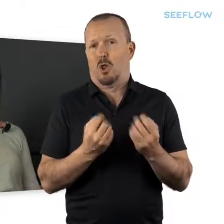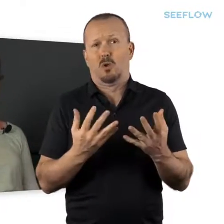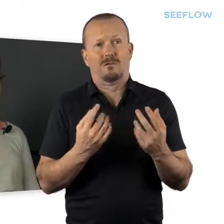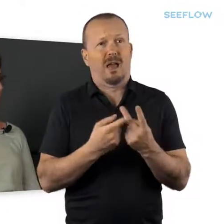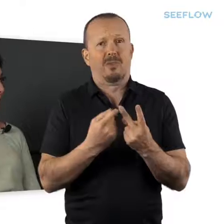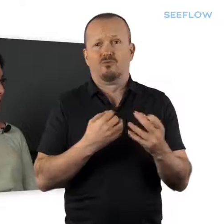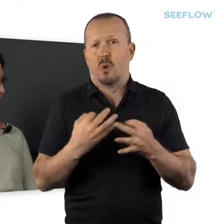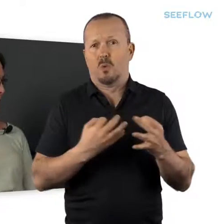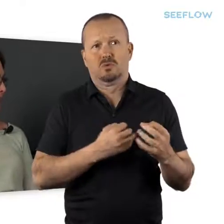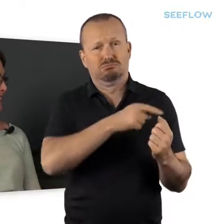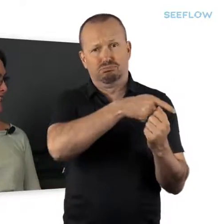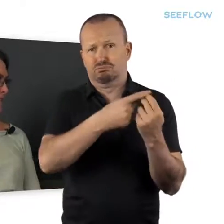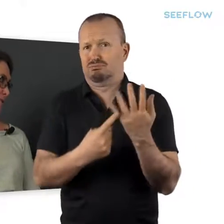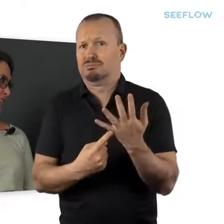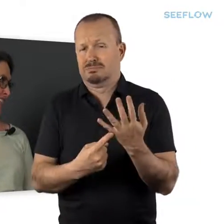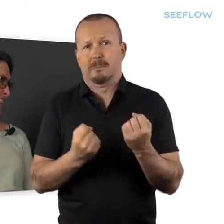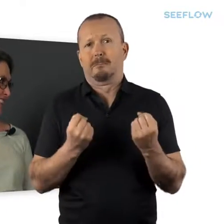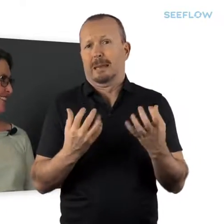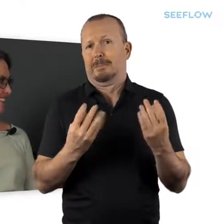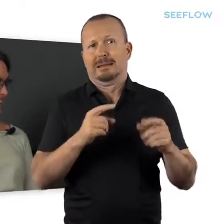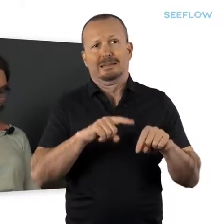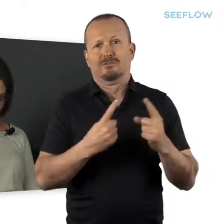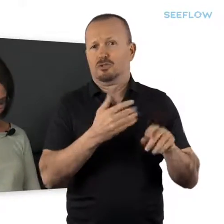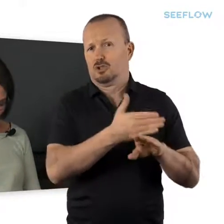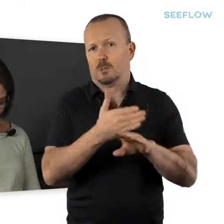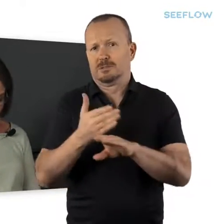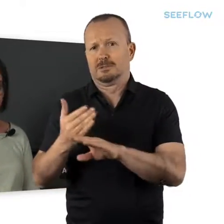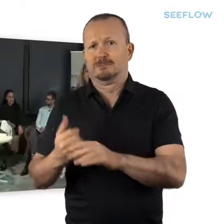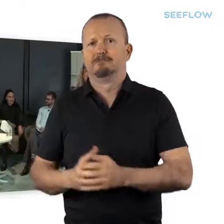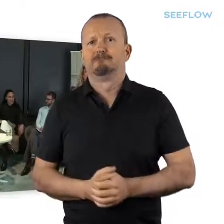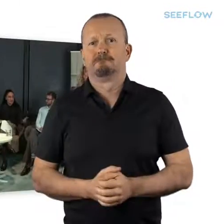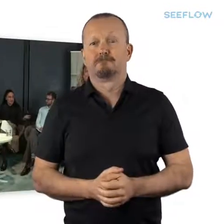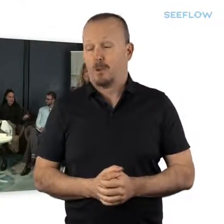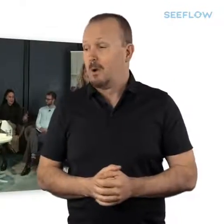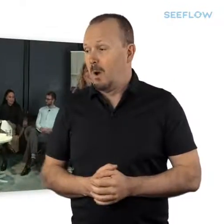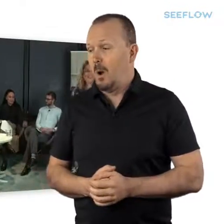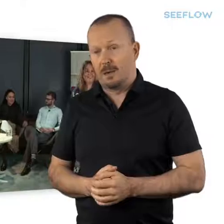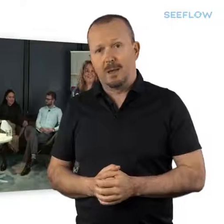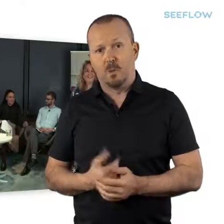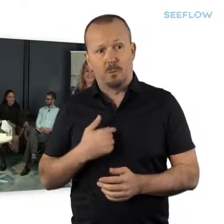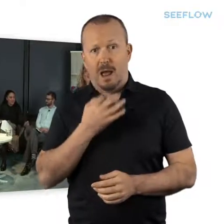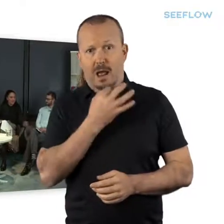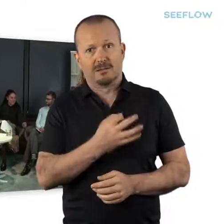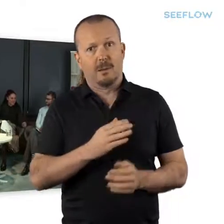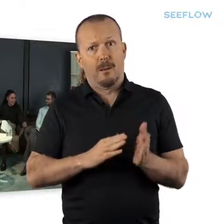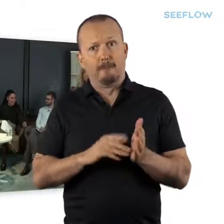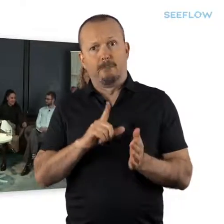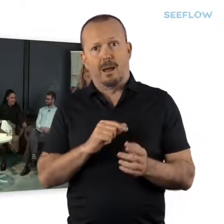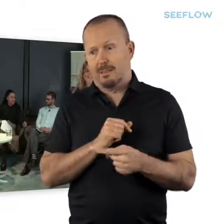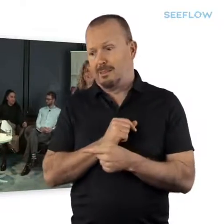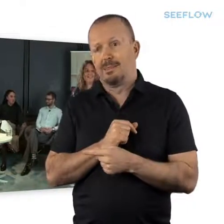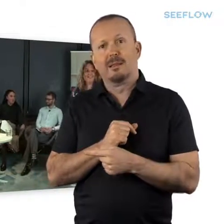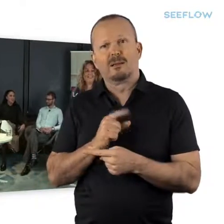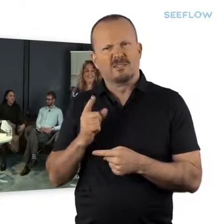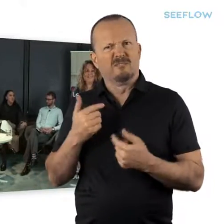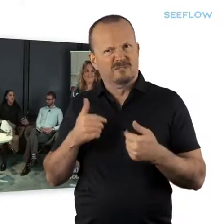other things that, on an adult basis, they will be asked to do. So, as the person in the room who has been a councillor,